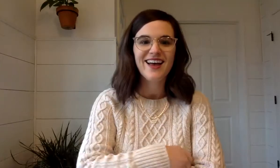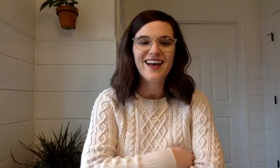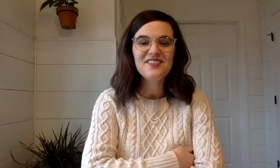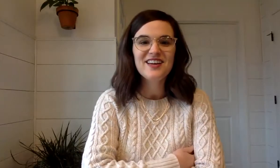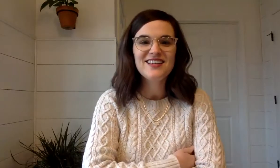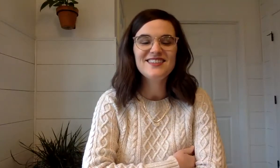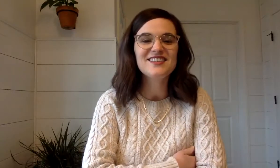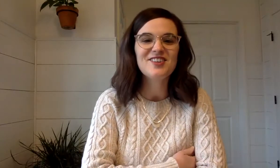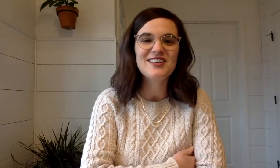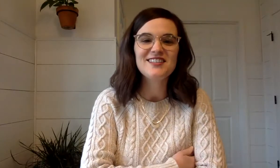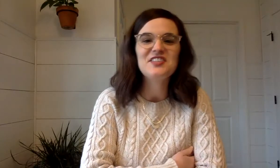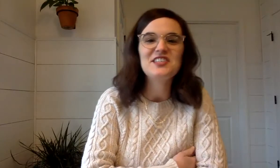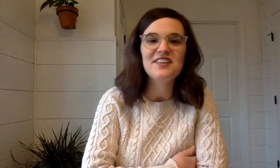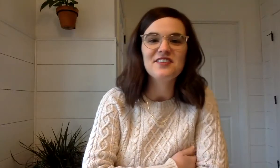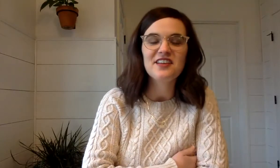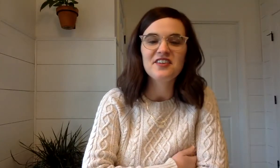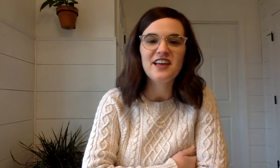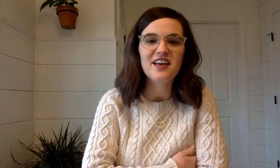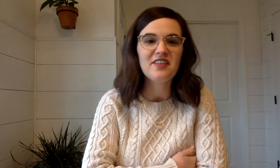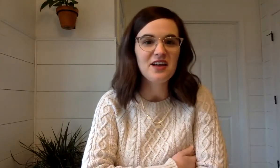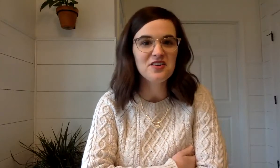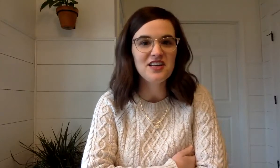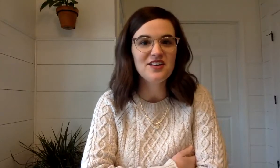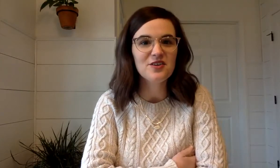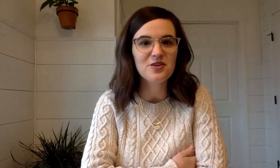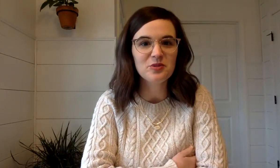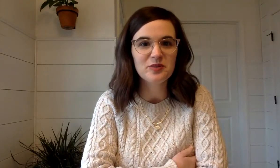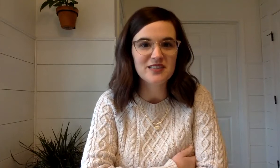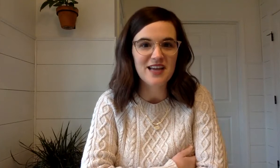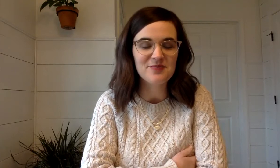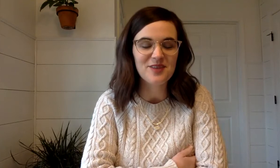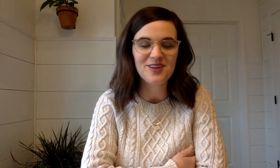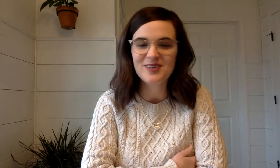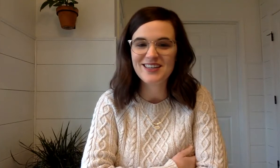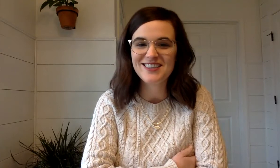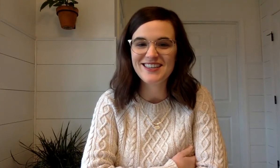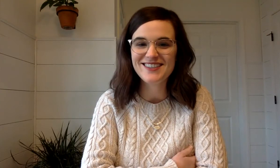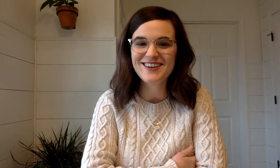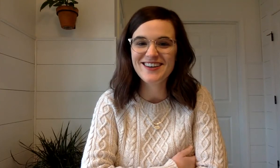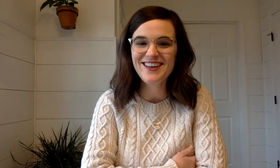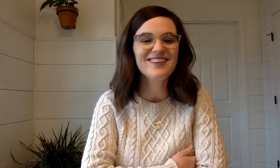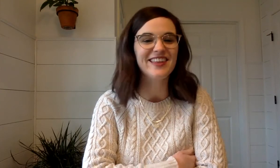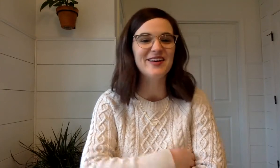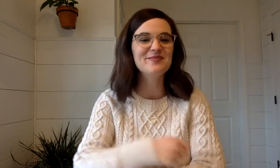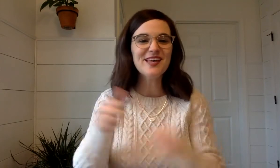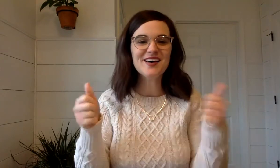Hi friends, it's great to see you today for another day of Hegarty or your Blue Book time. Are you ready to get started? Thumbs up!